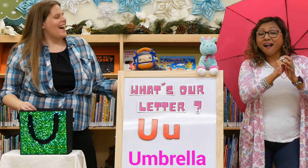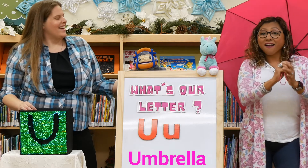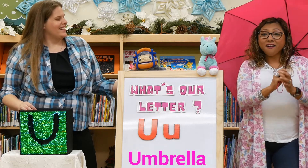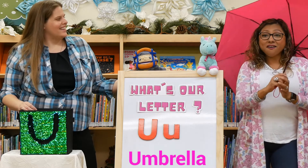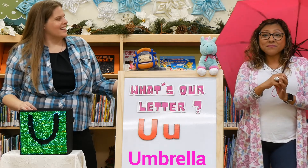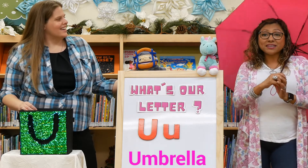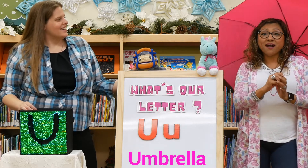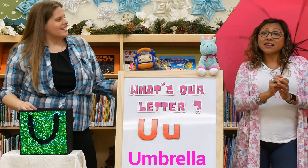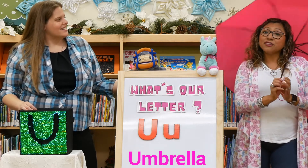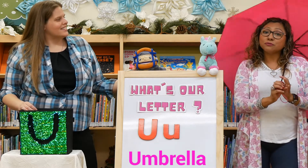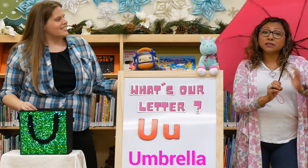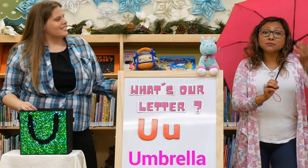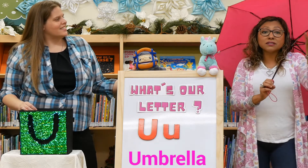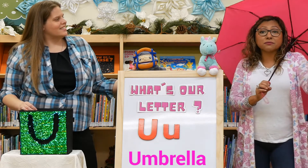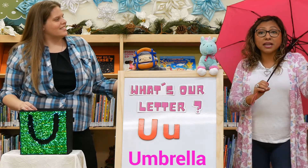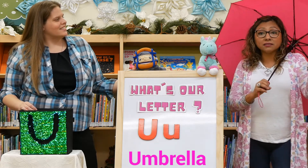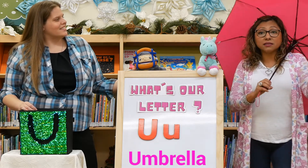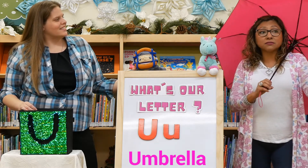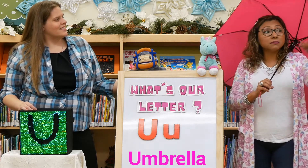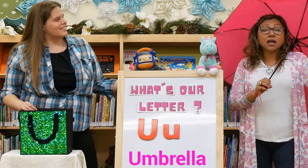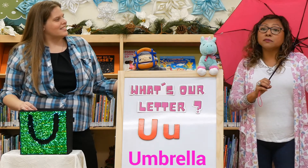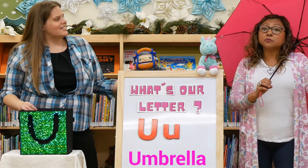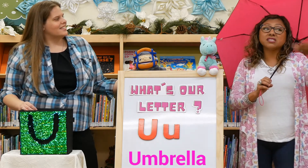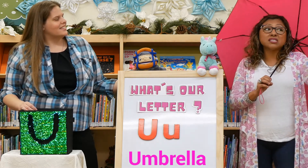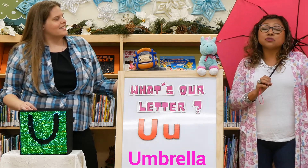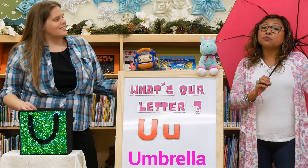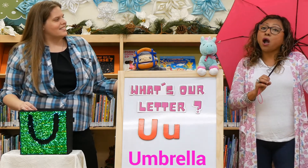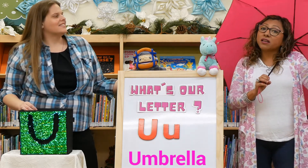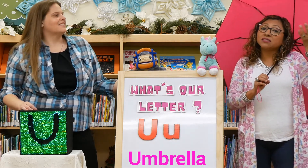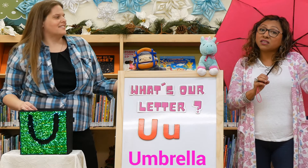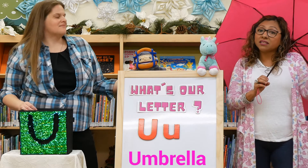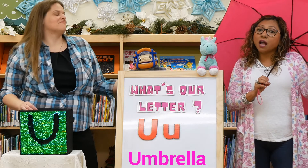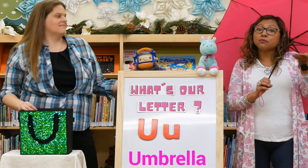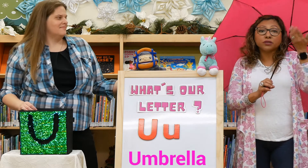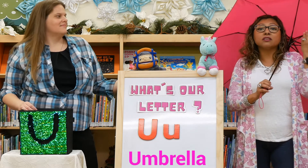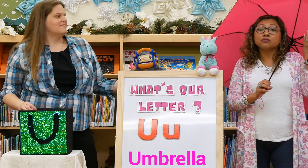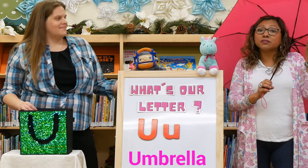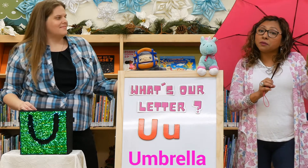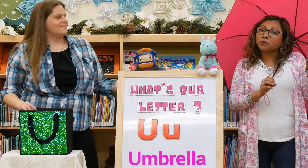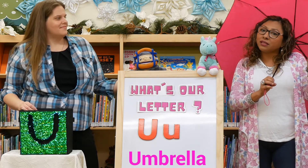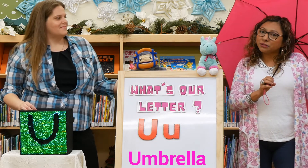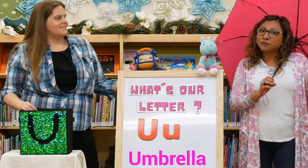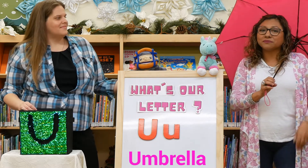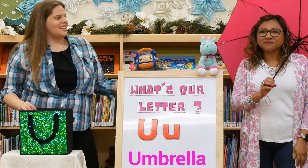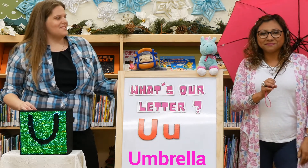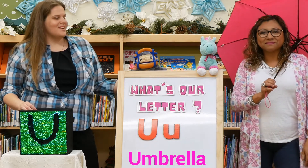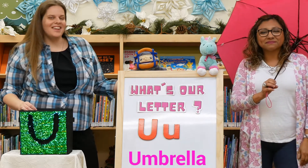Oh my God. I use them when it rains. And sometimes when it's too hot and sunny out, we can use an umbrella too. That's right.